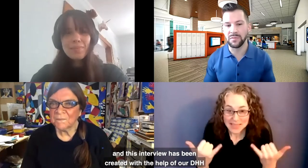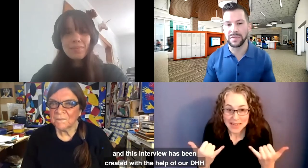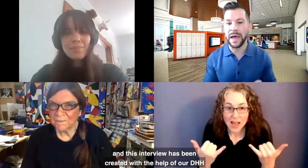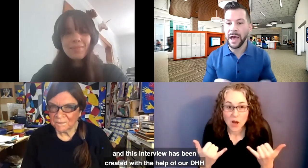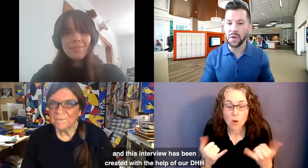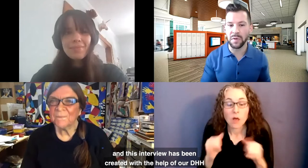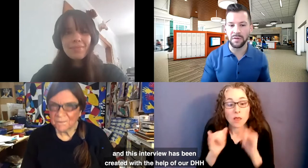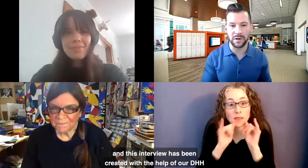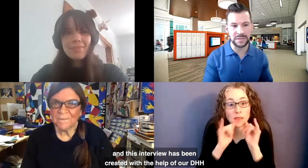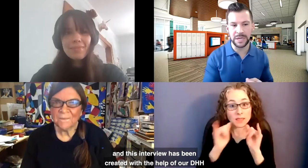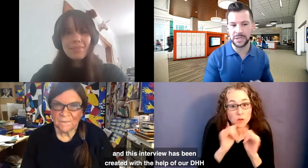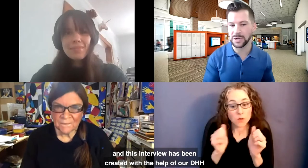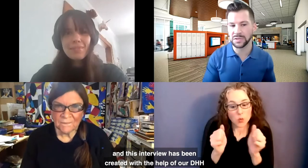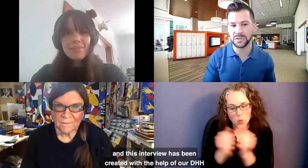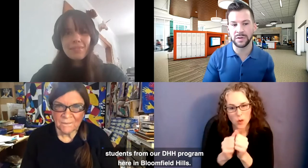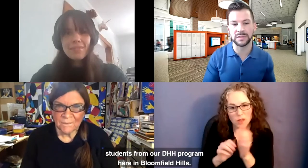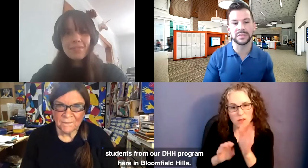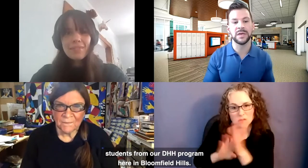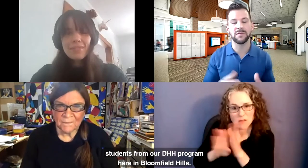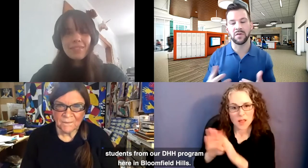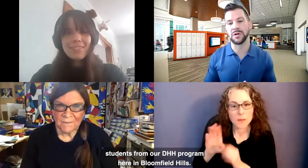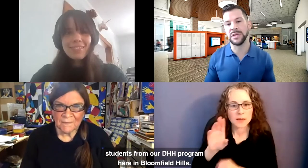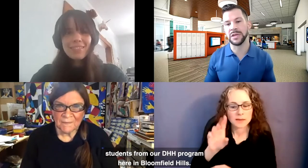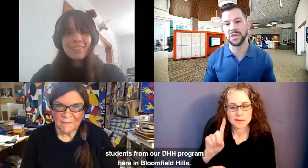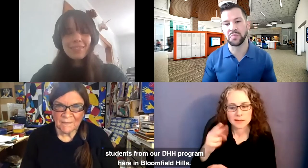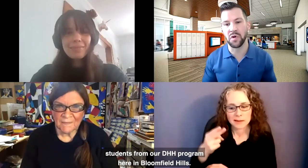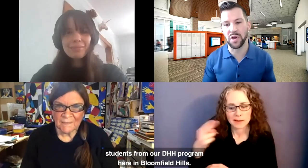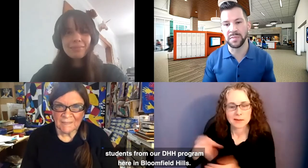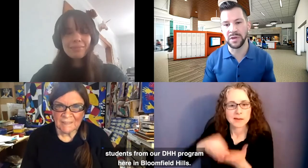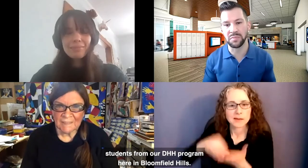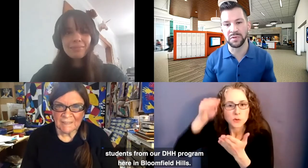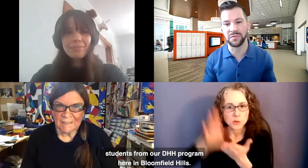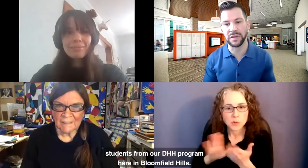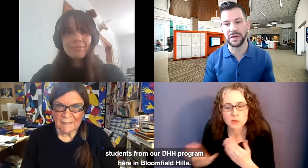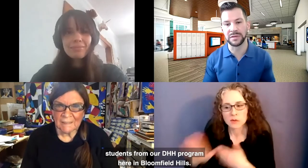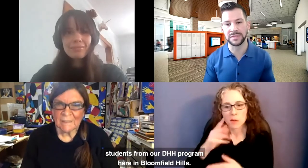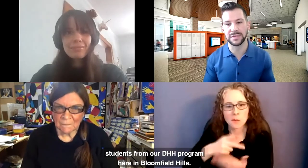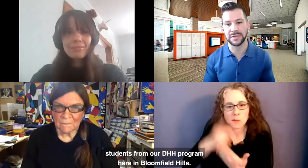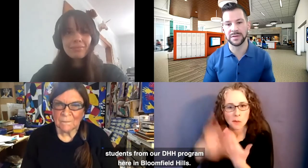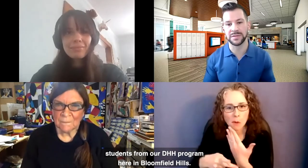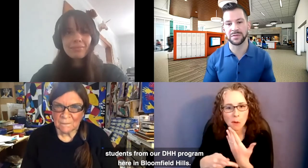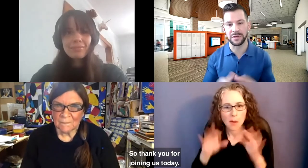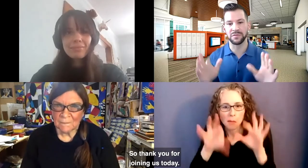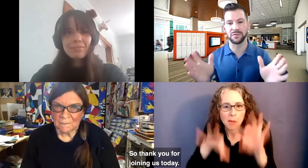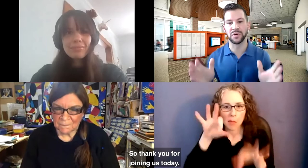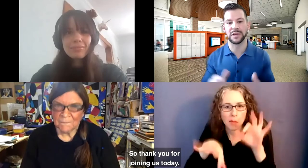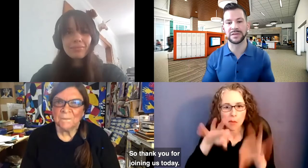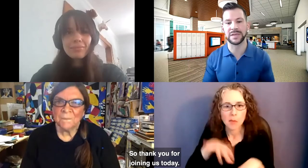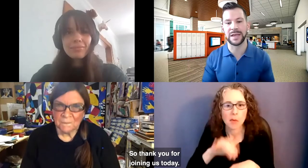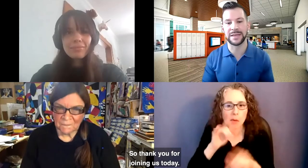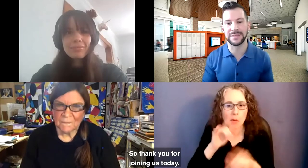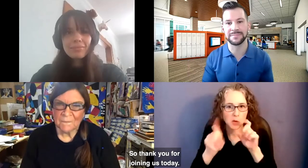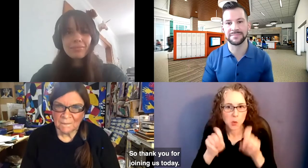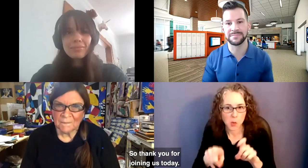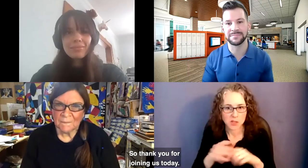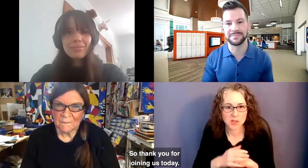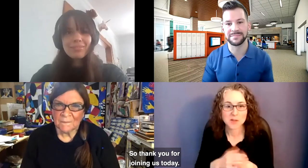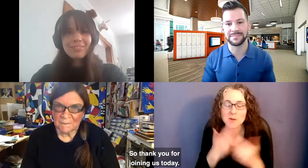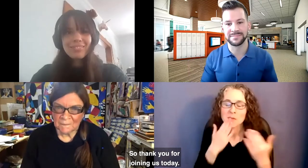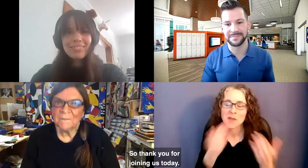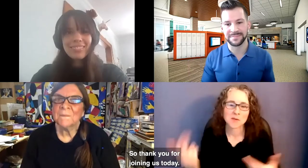created with the help of our DHH students from our DHH program here in Bloomfield Hills. So thank you for joining us today.